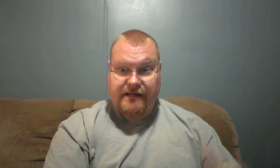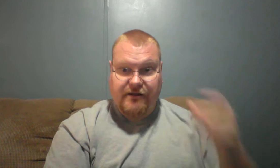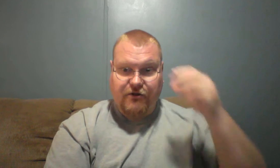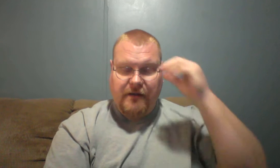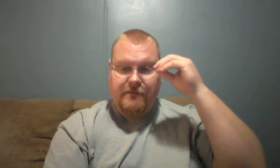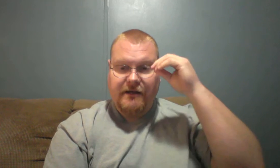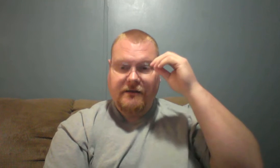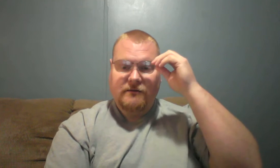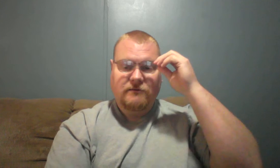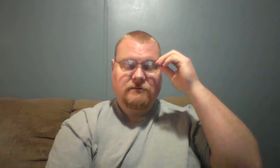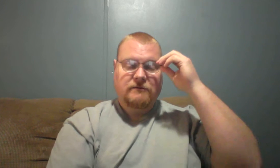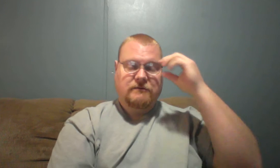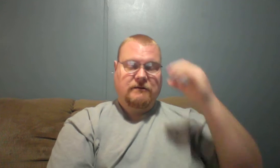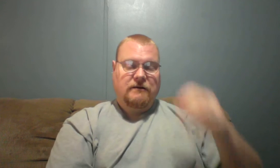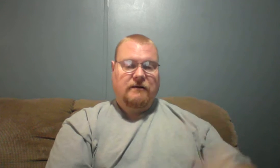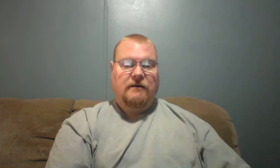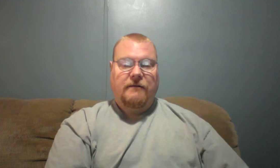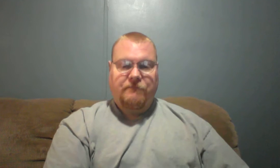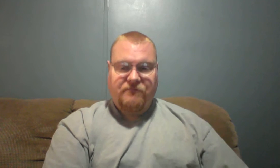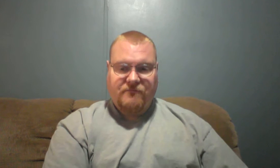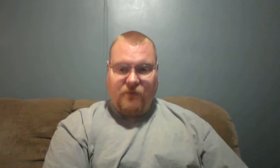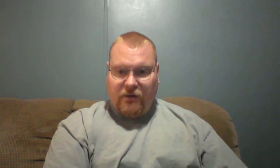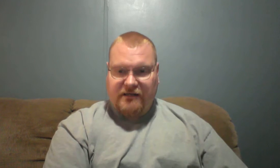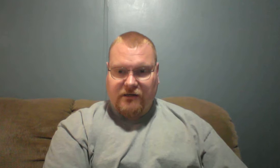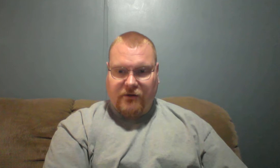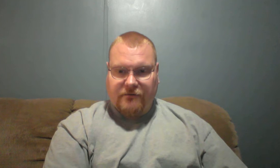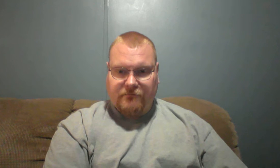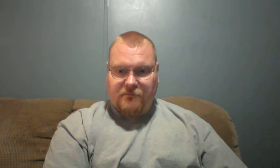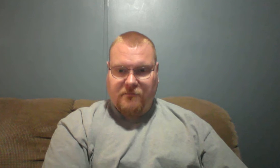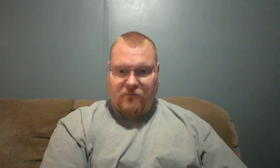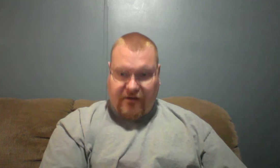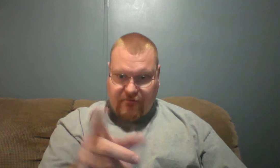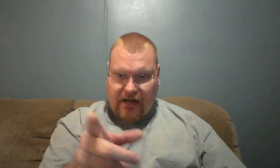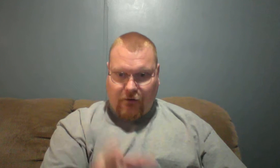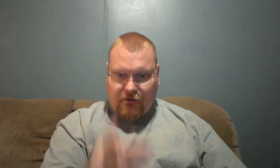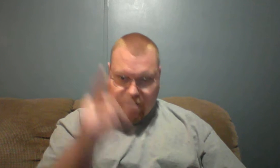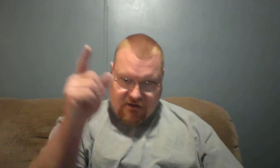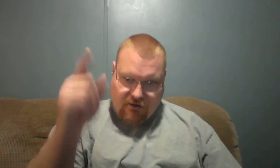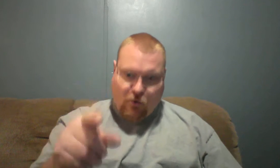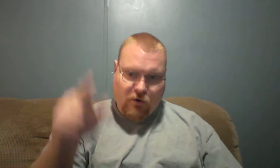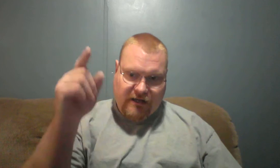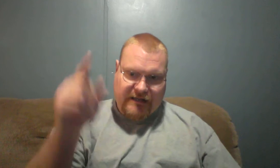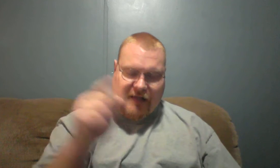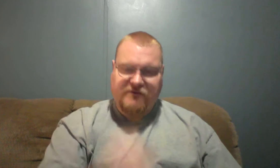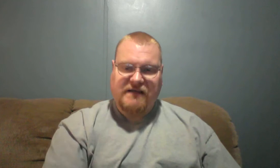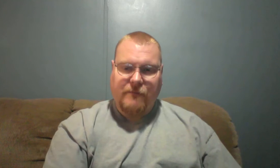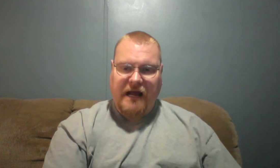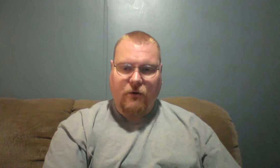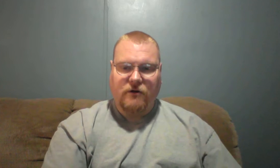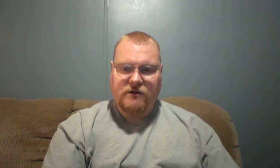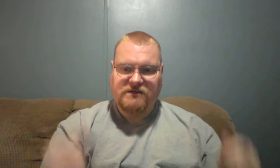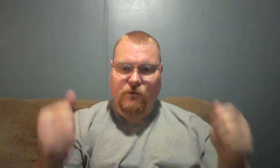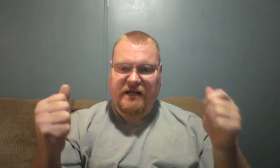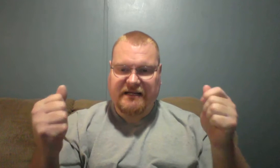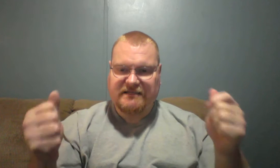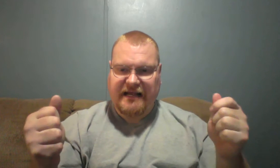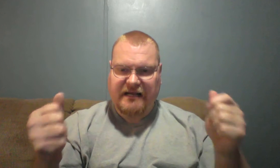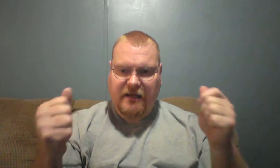there may be. But we can deal with it. We have the power. The Lord gave us that power. So we need to stand up